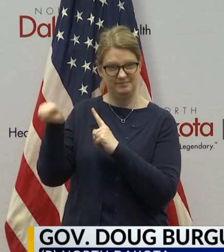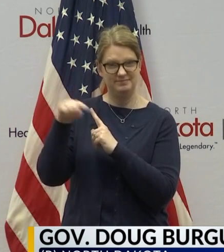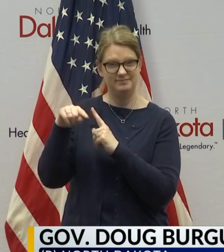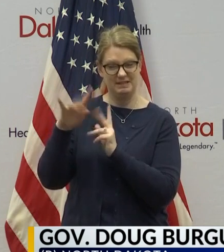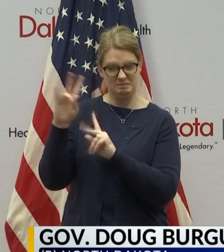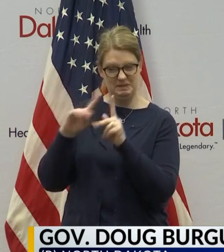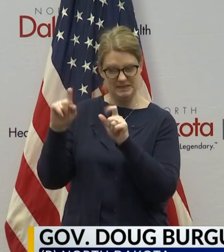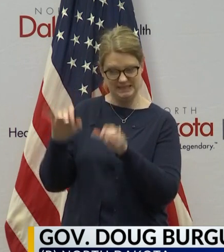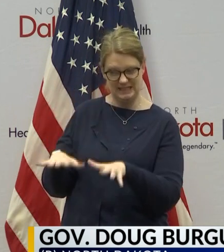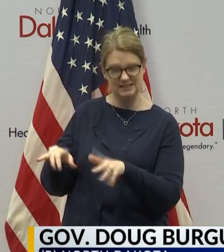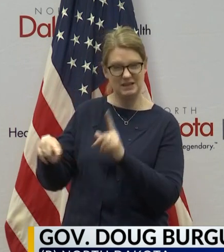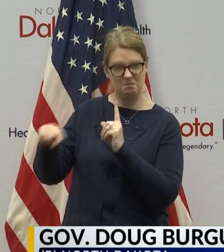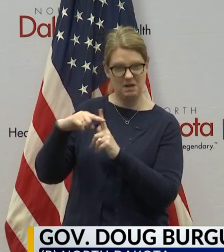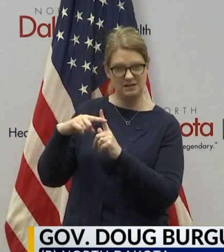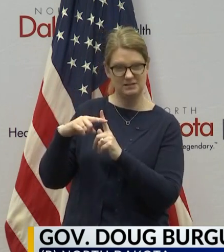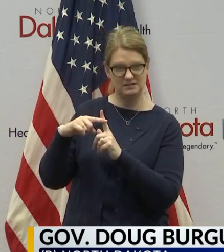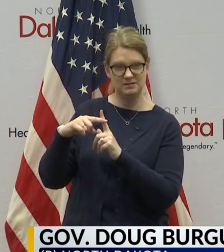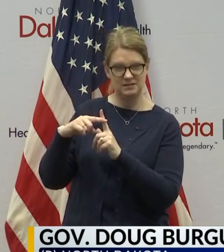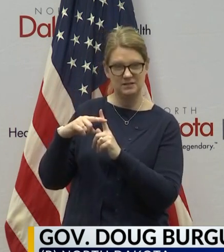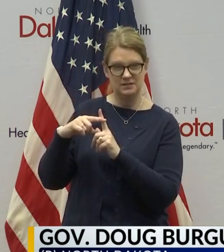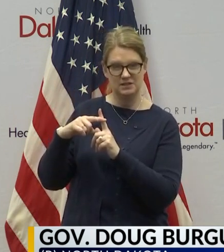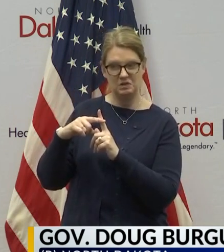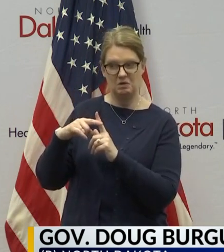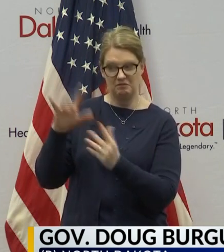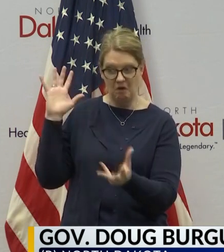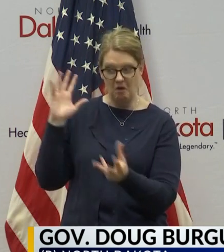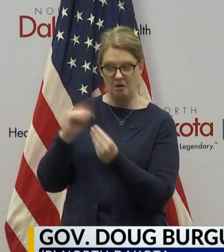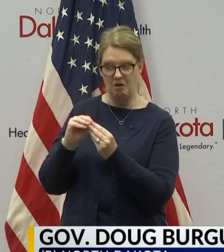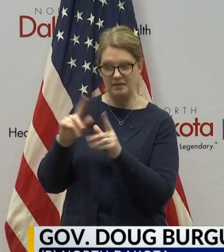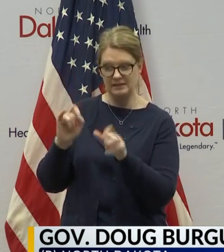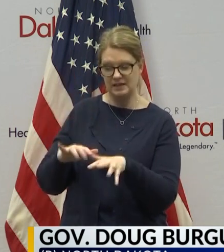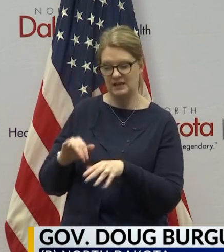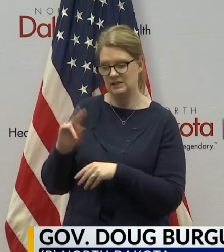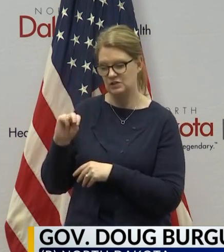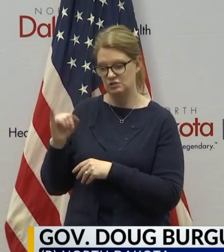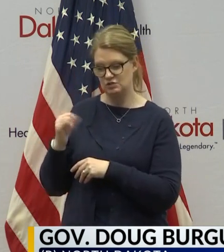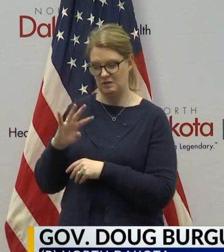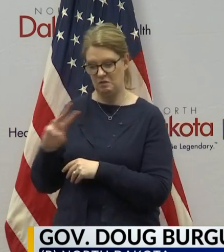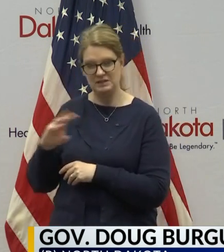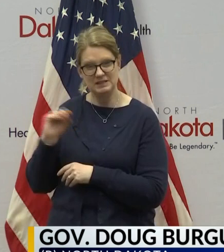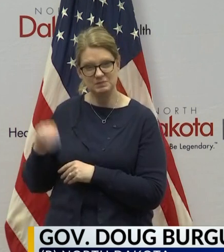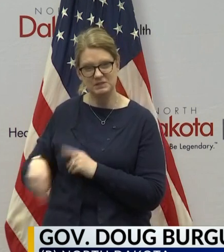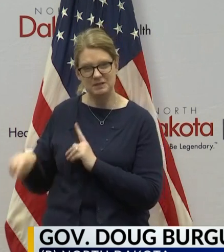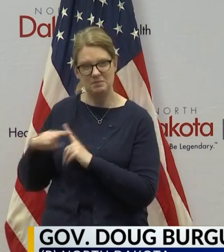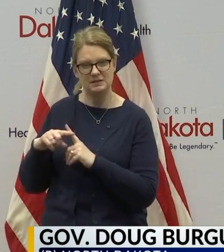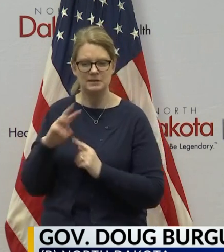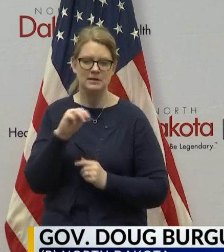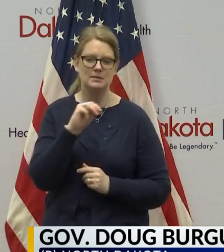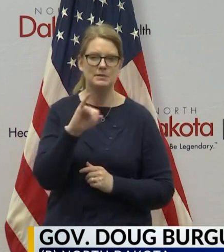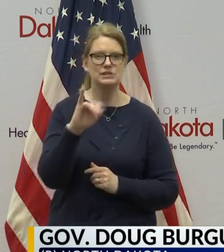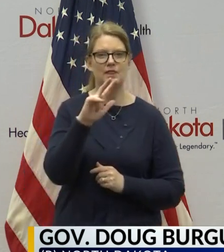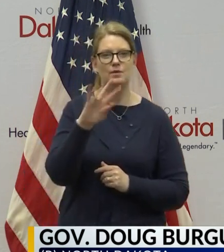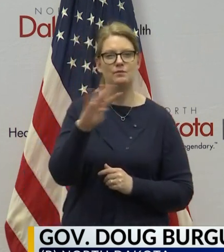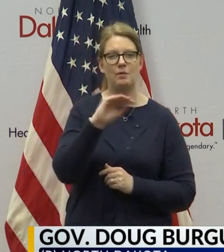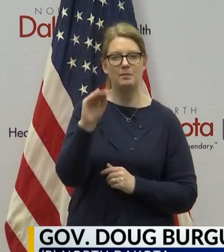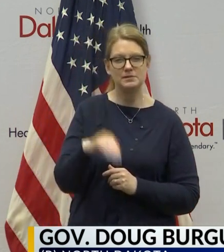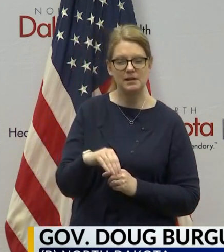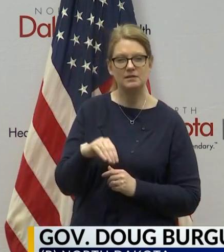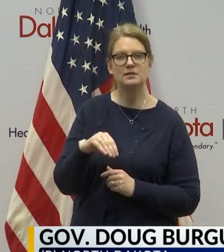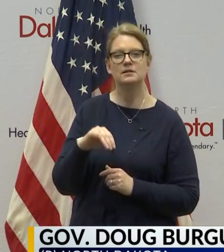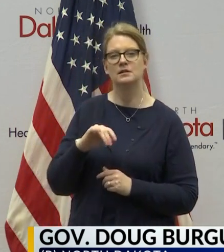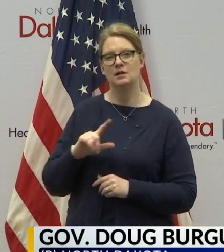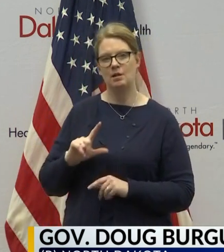The people testing positive out of all the tests taken, New Jersey 46%, Michigan 34%,